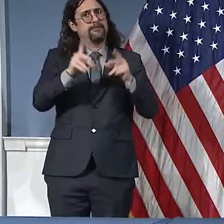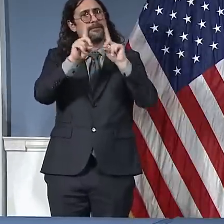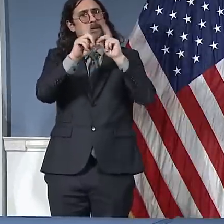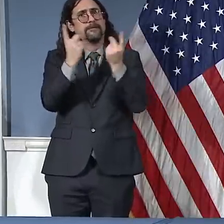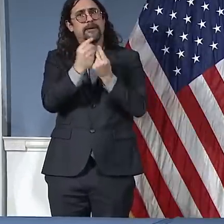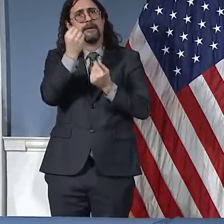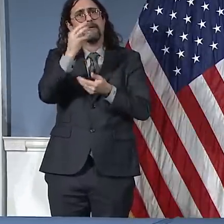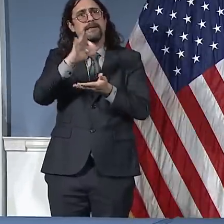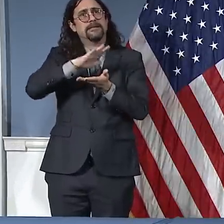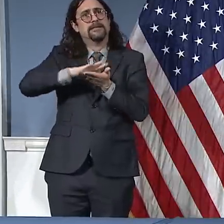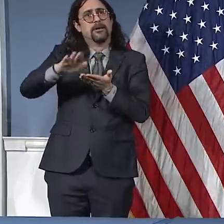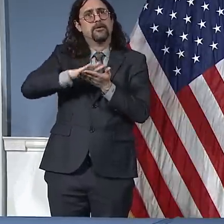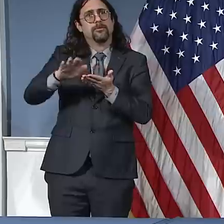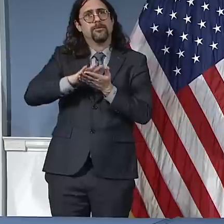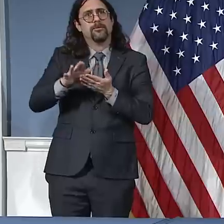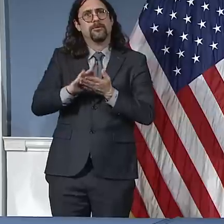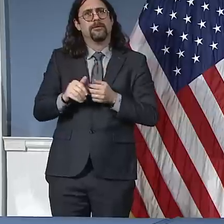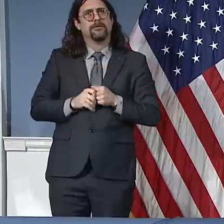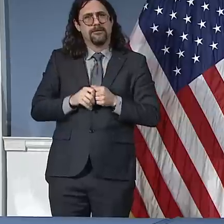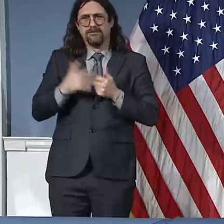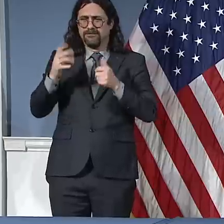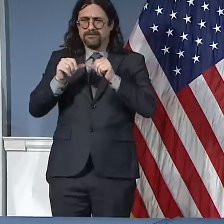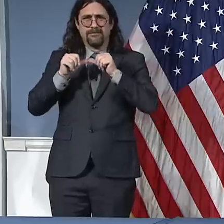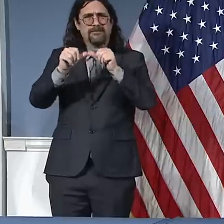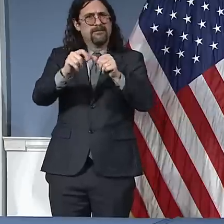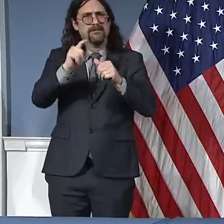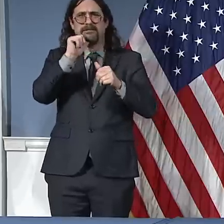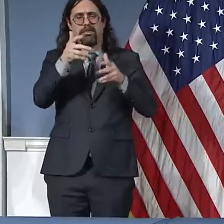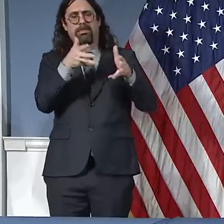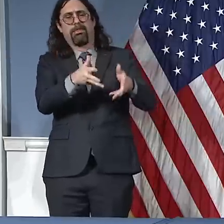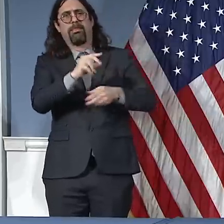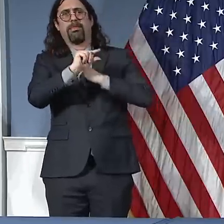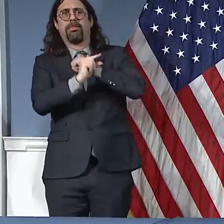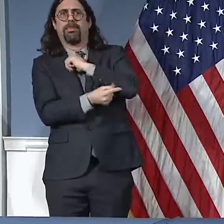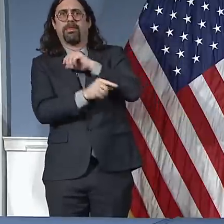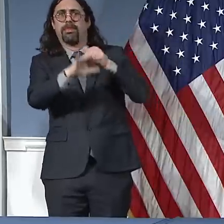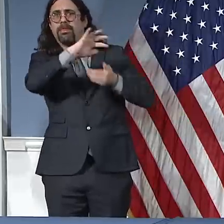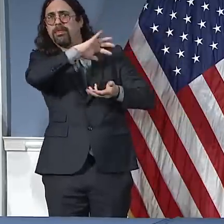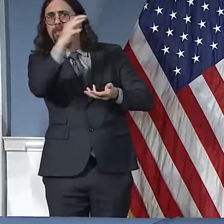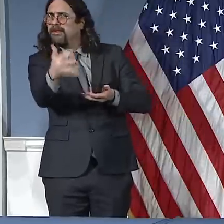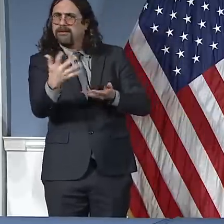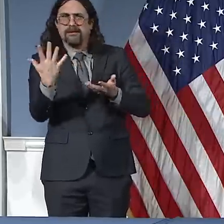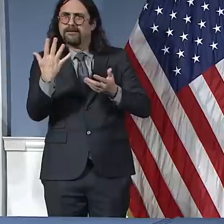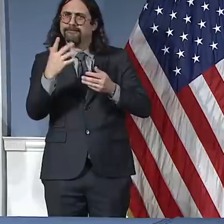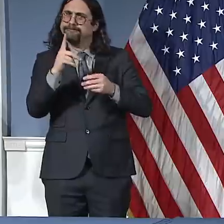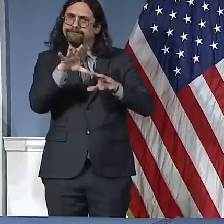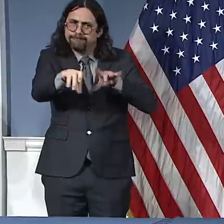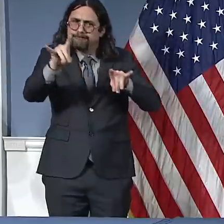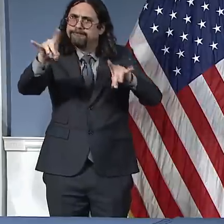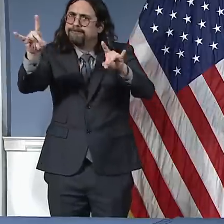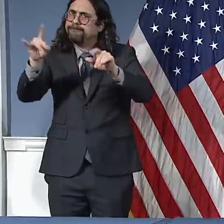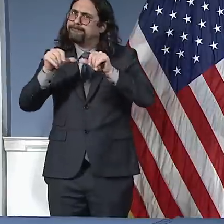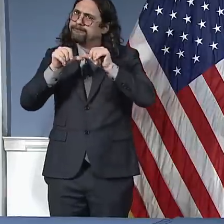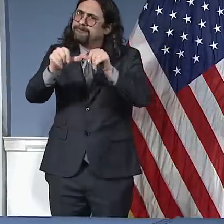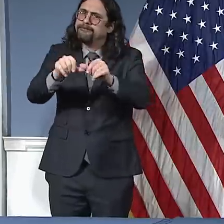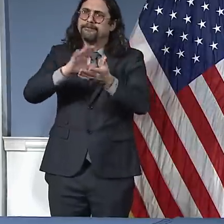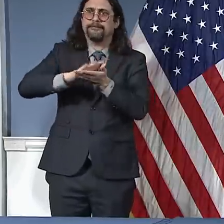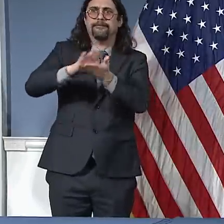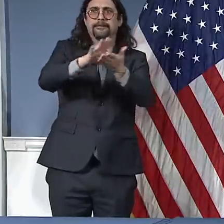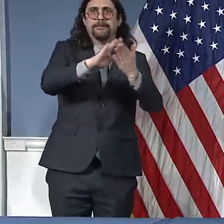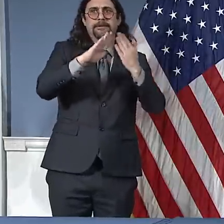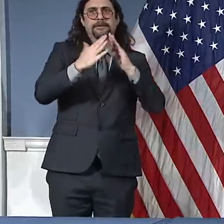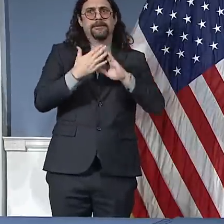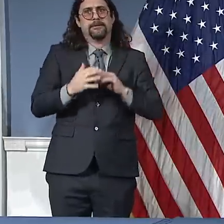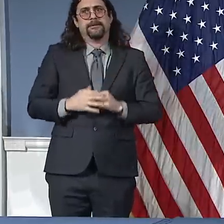can be done to keep this city clean despite all the challenges we are facing. And there are many, many other public servants, folks who